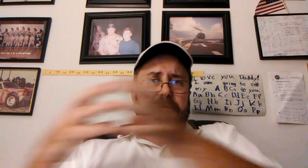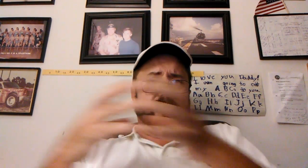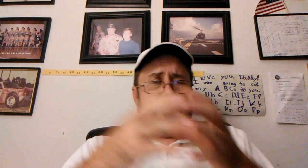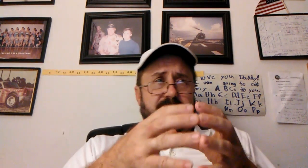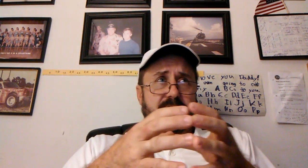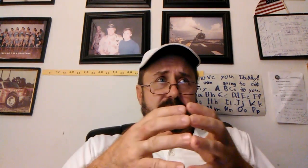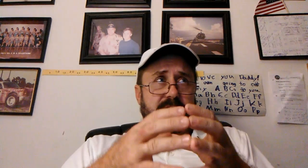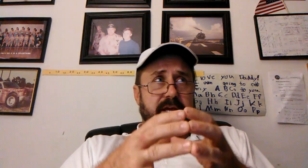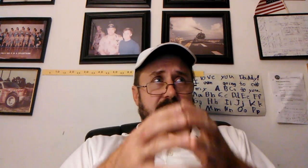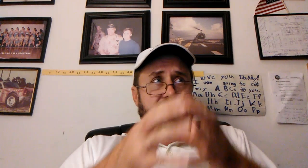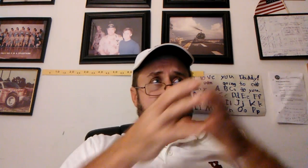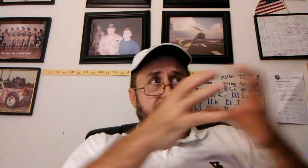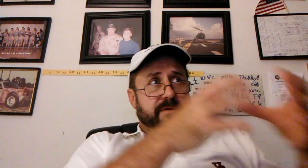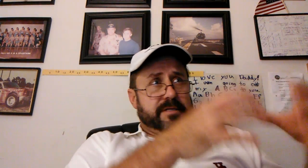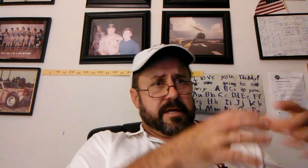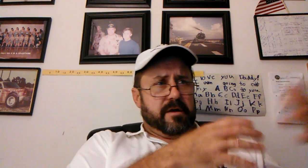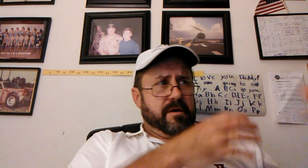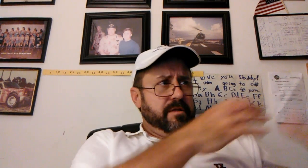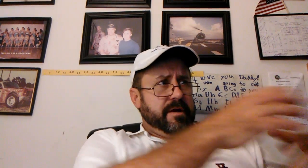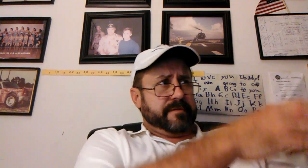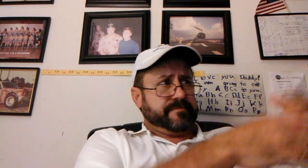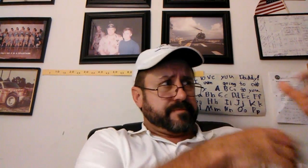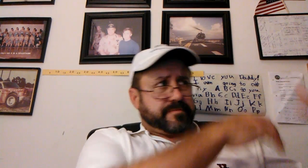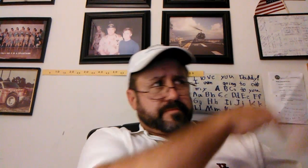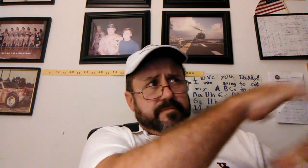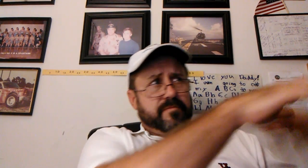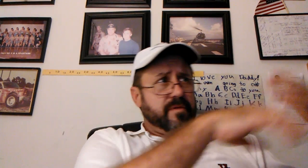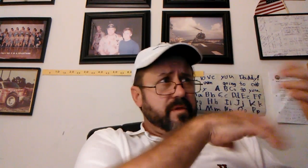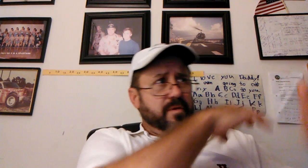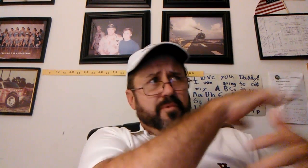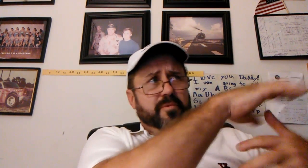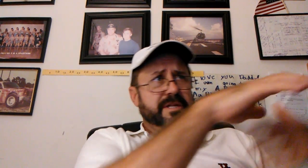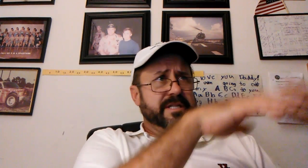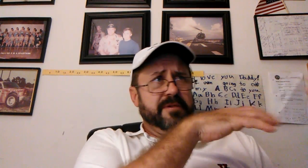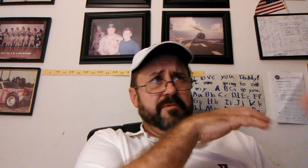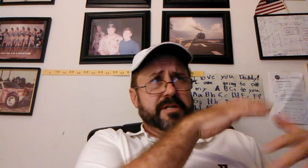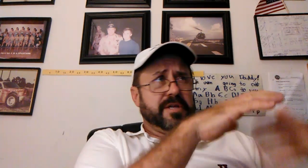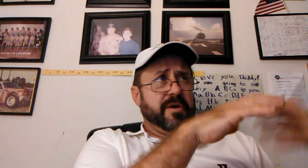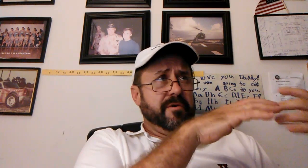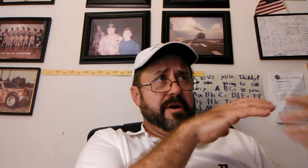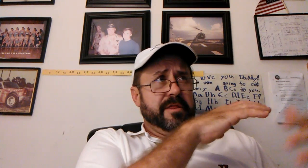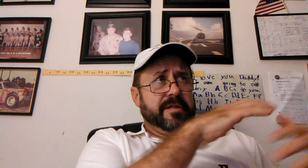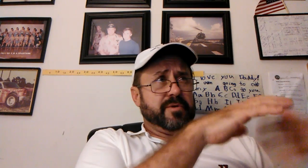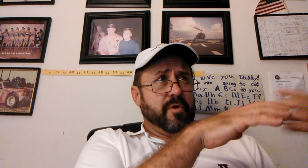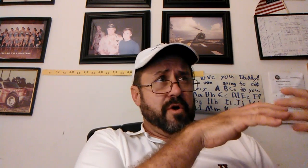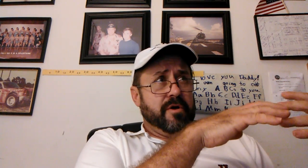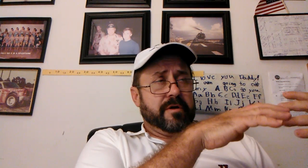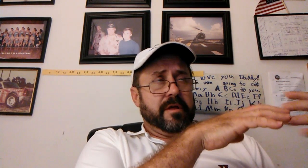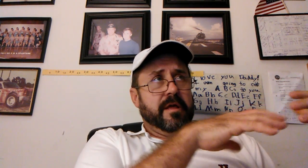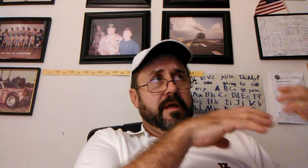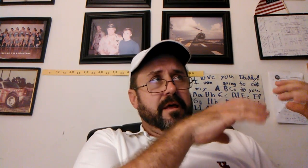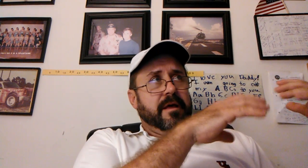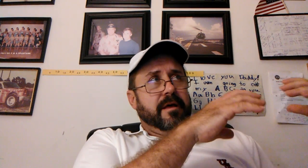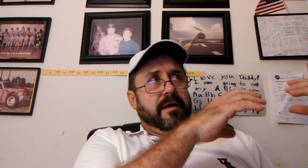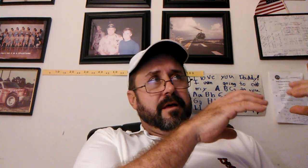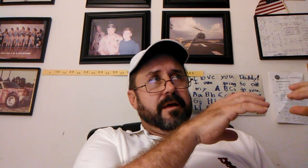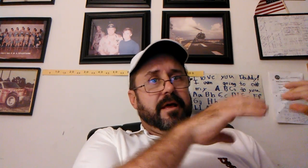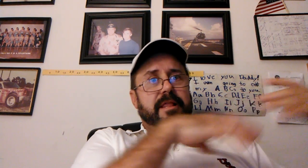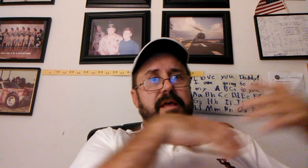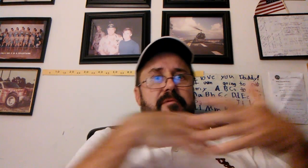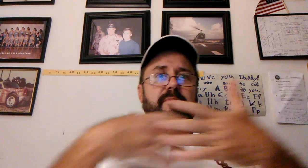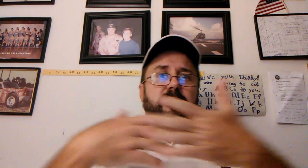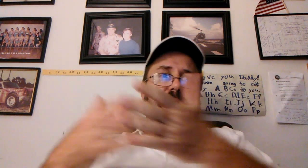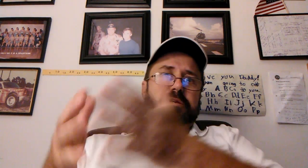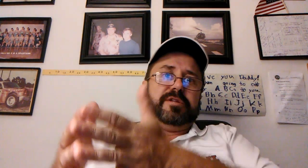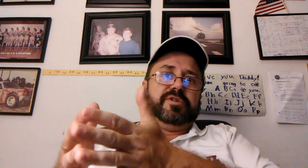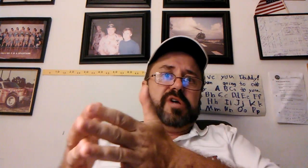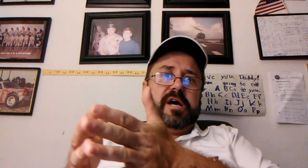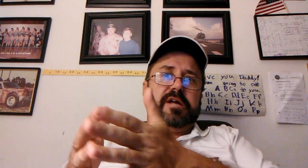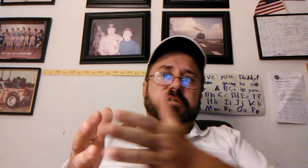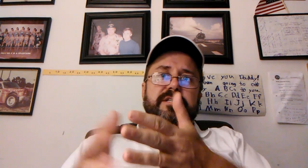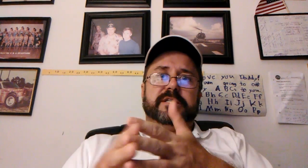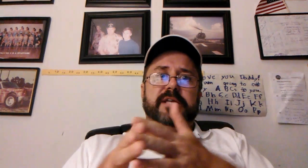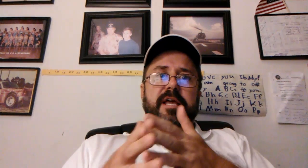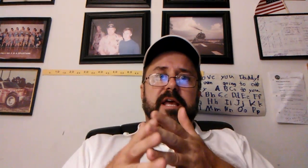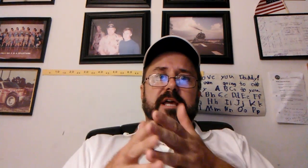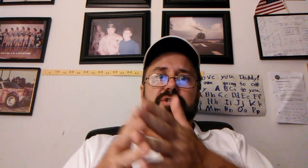that would investigate it, they would have said, oh, look, we see what's going on that's wrong. And they would have went to the judge and said, hey,